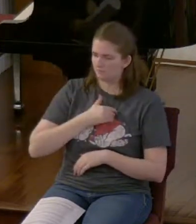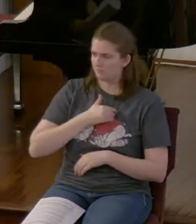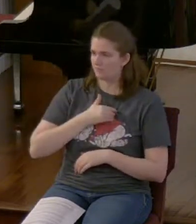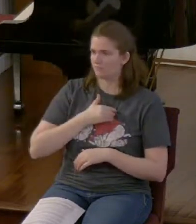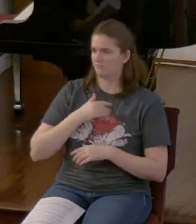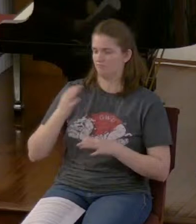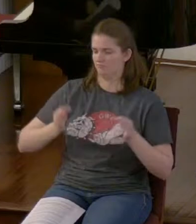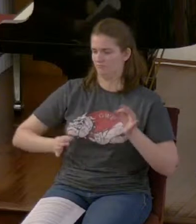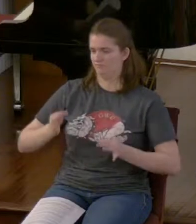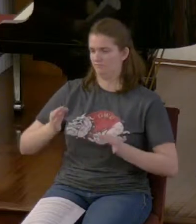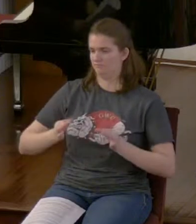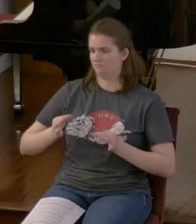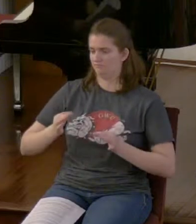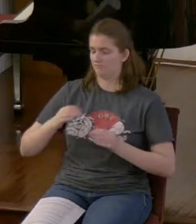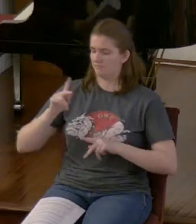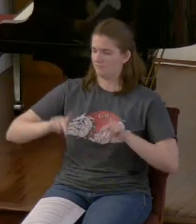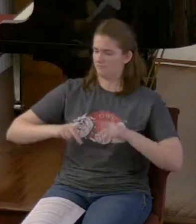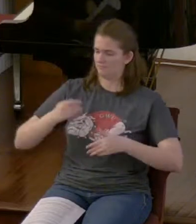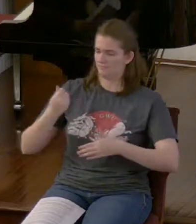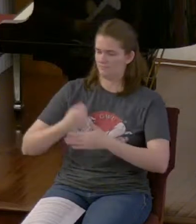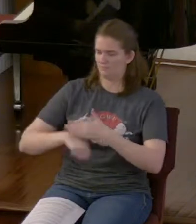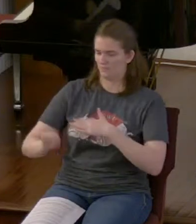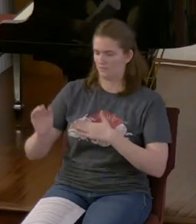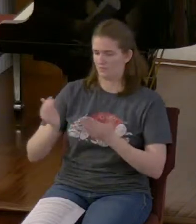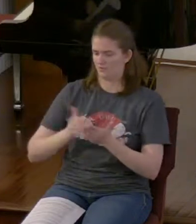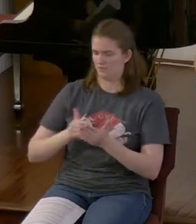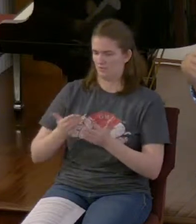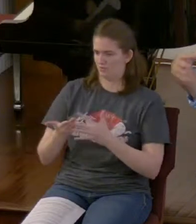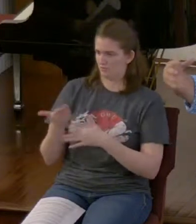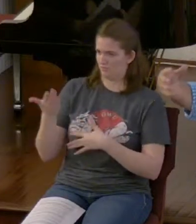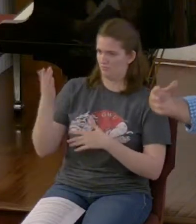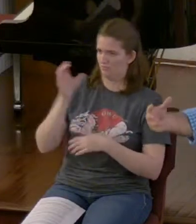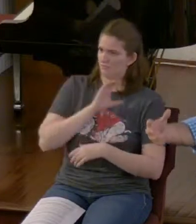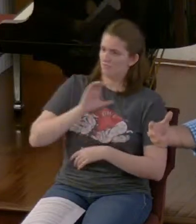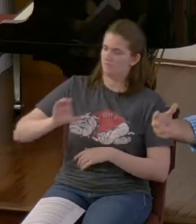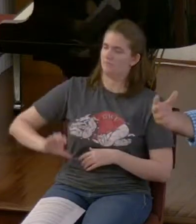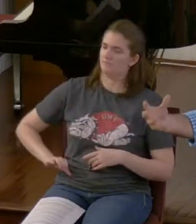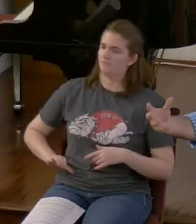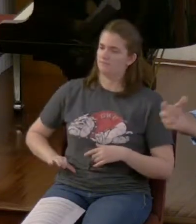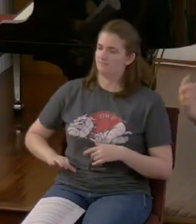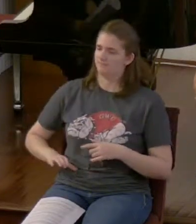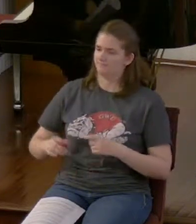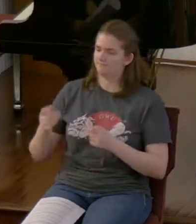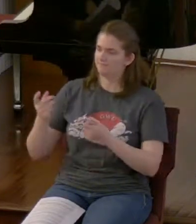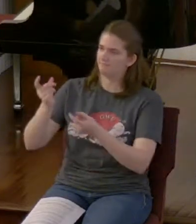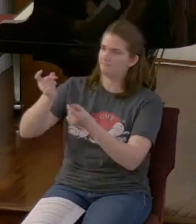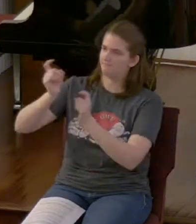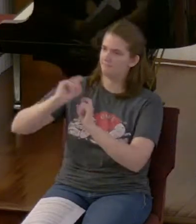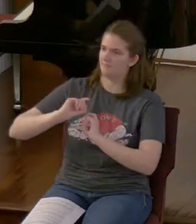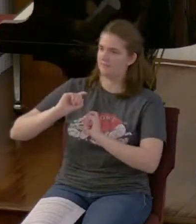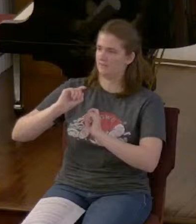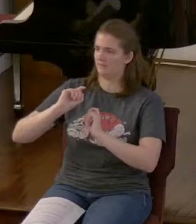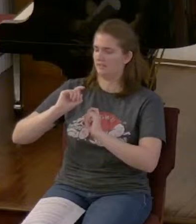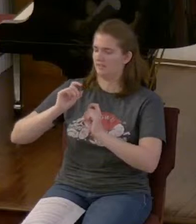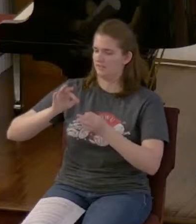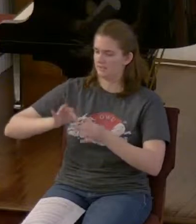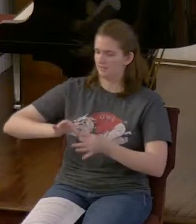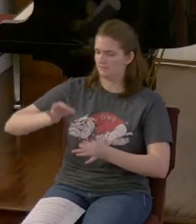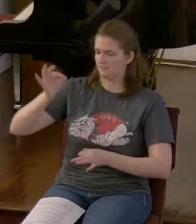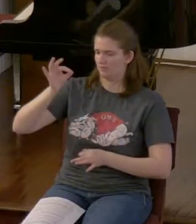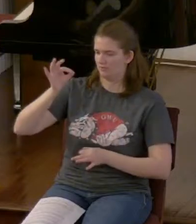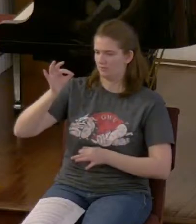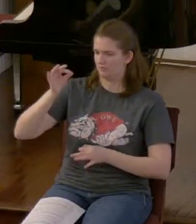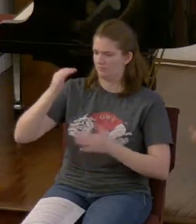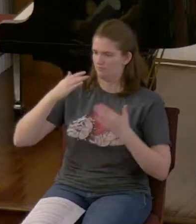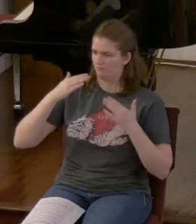that have been born again in Christ we receive a spiritual body We receive that